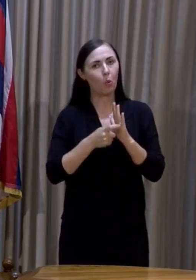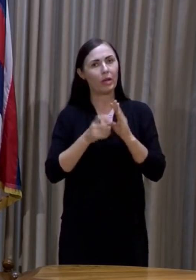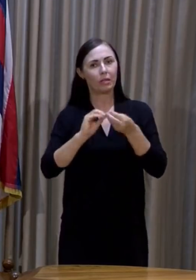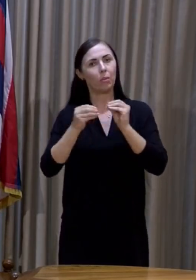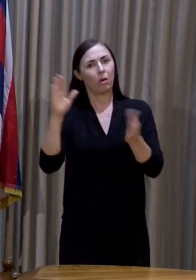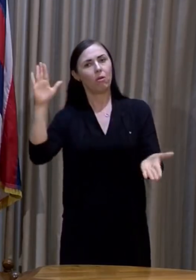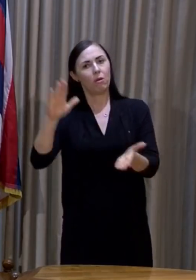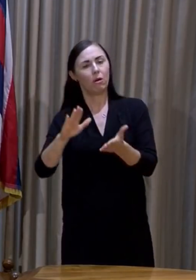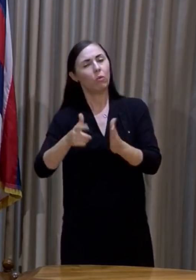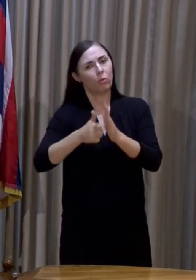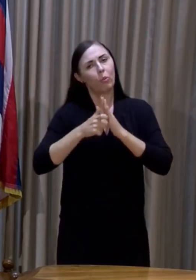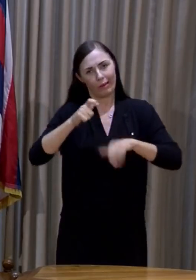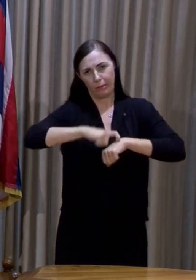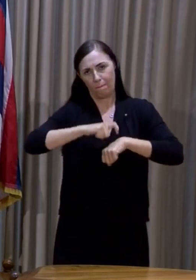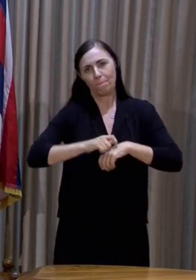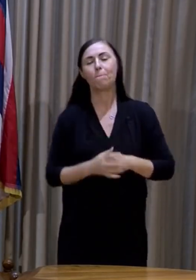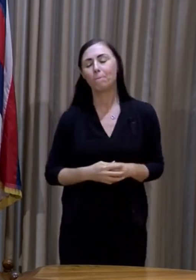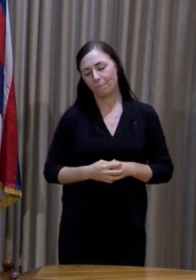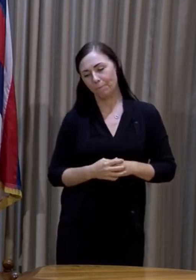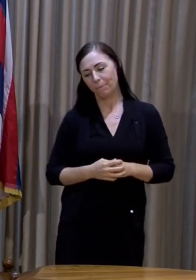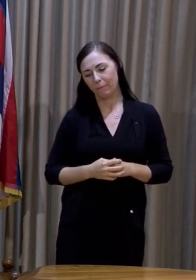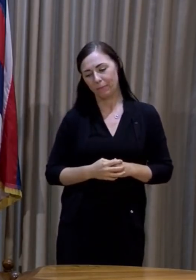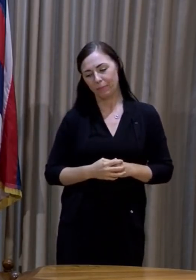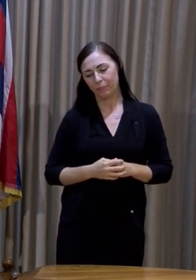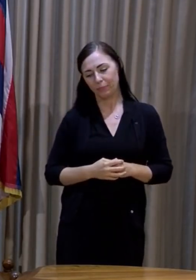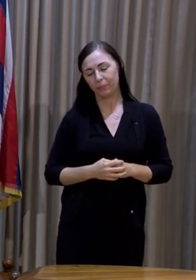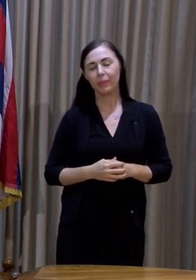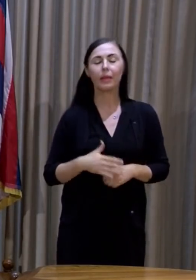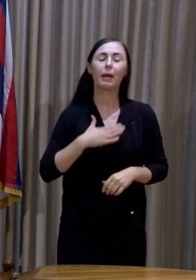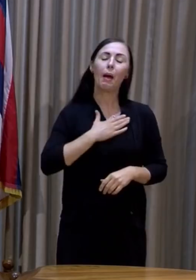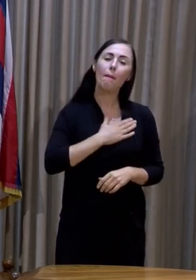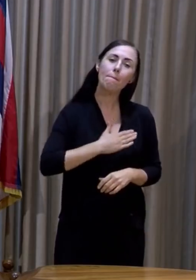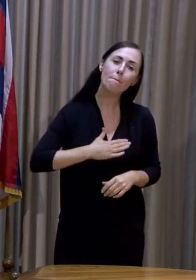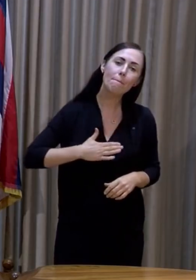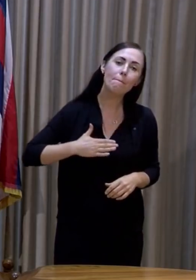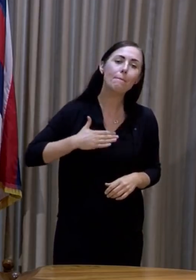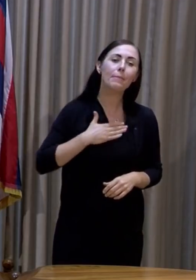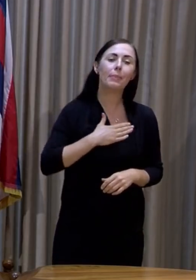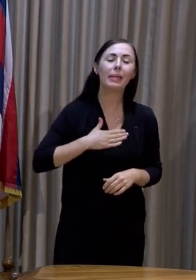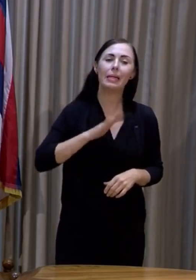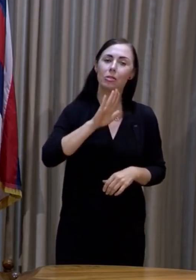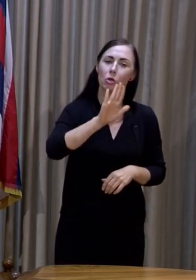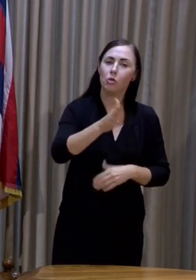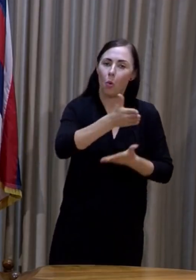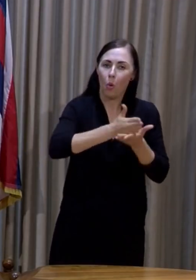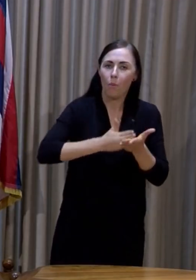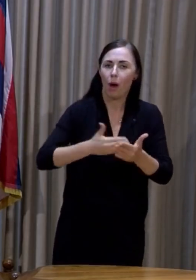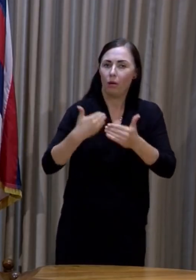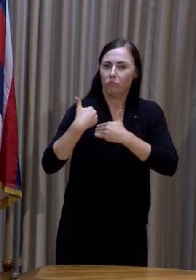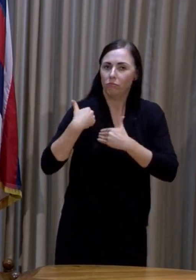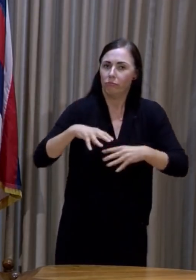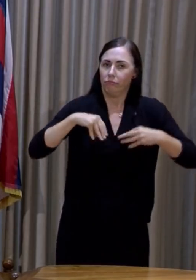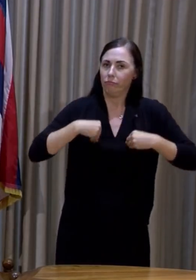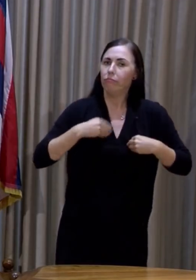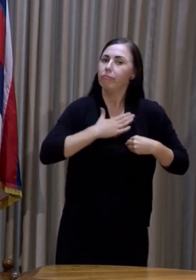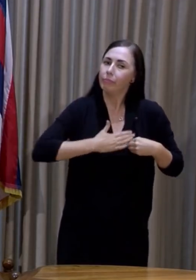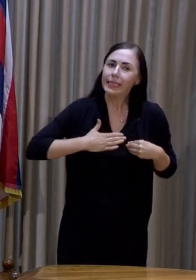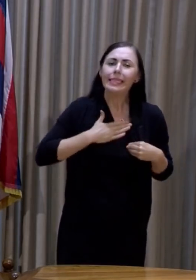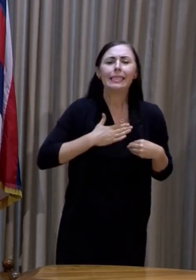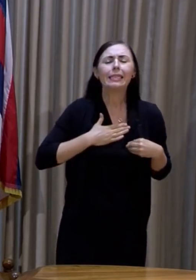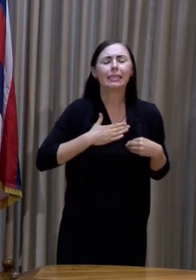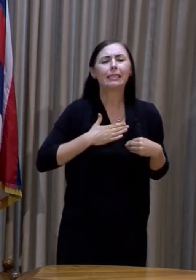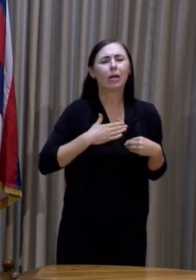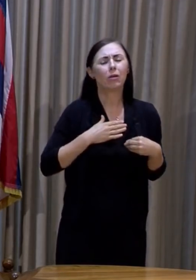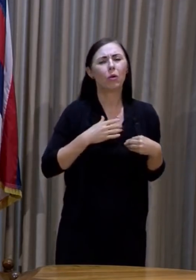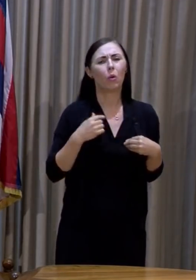cases. So I ask everyone to do your part. We know what's necessary in